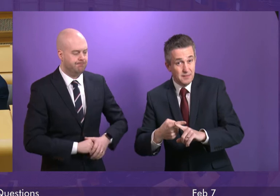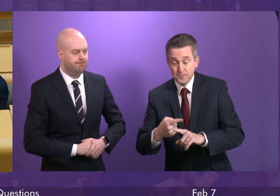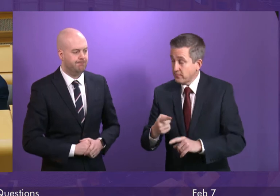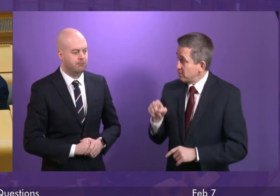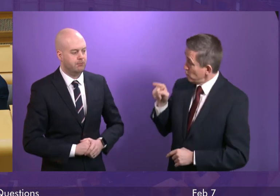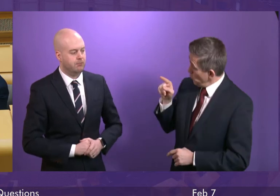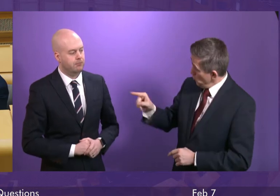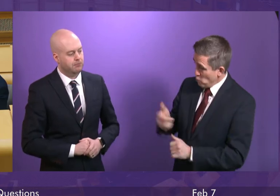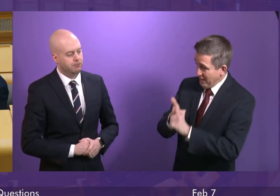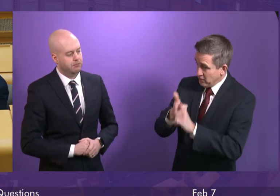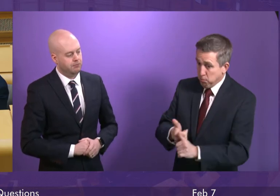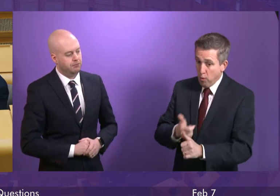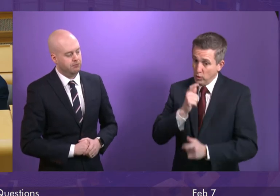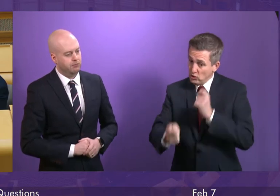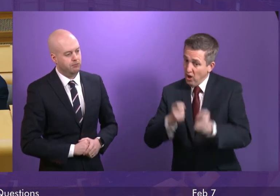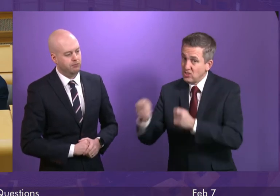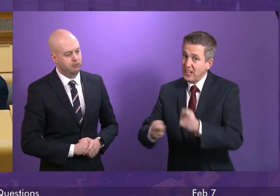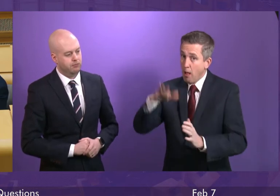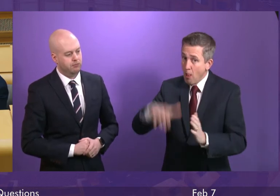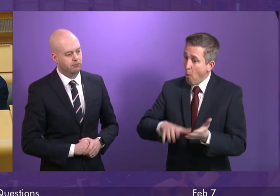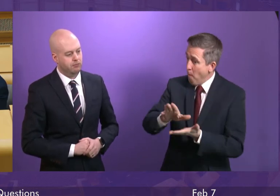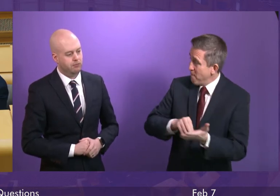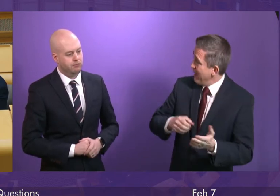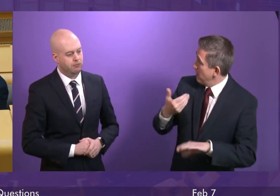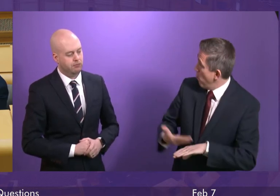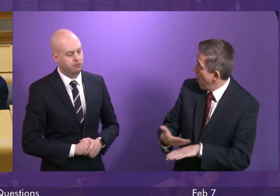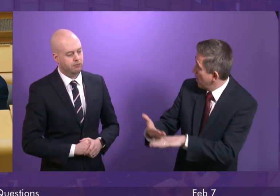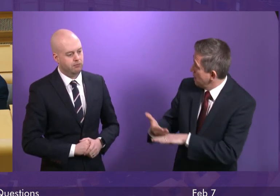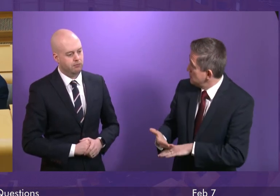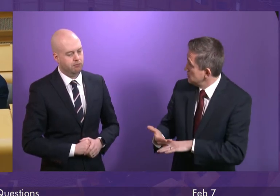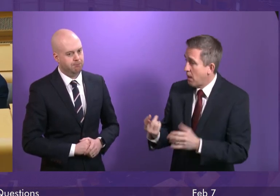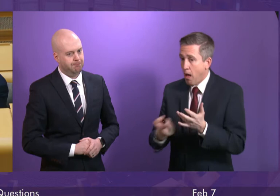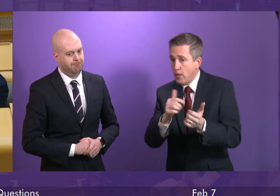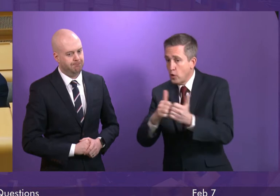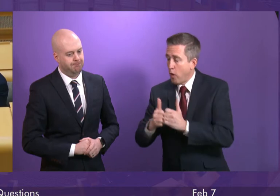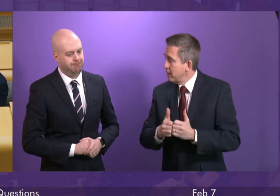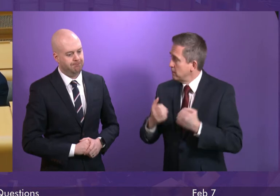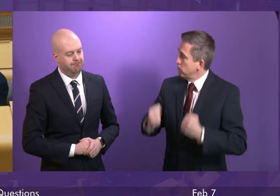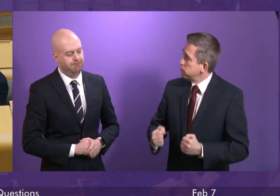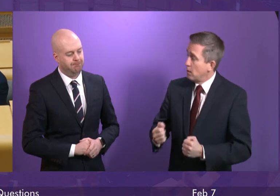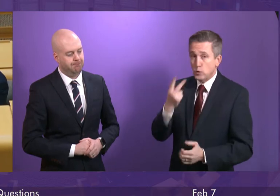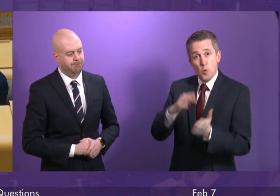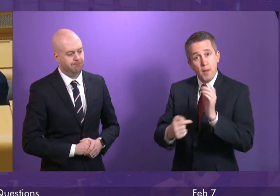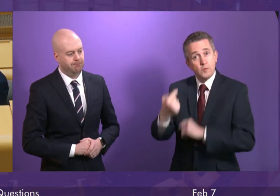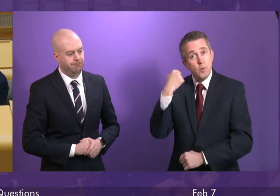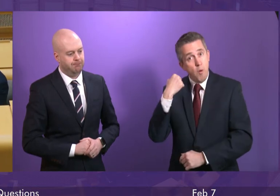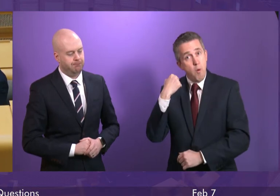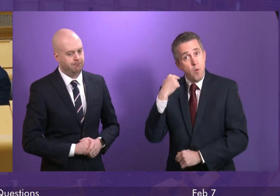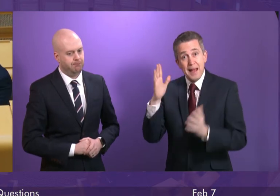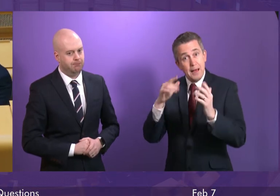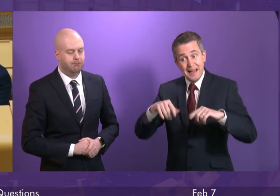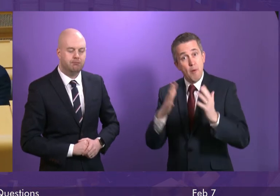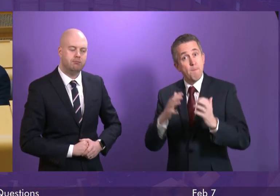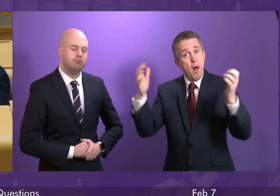charging low-paid workers. Happily, some of his colleagues are made of sterner stuff. Just two months ago, speaking in Parliament,